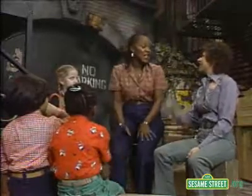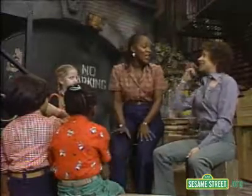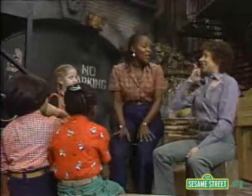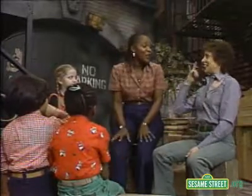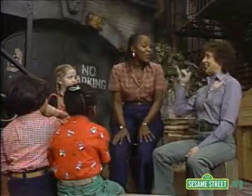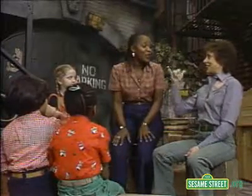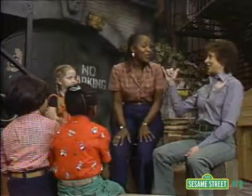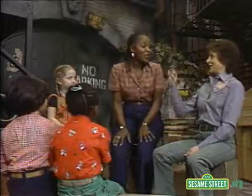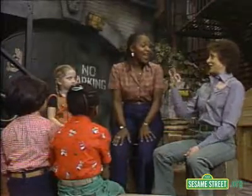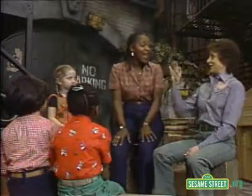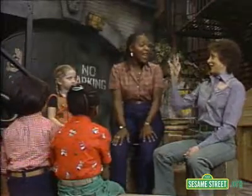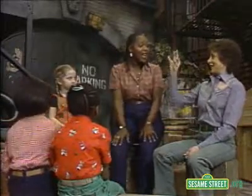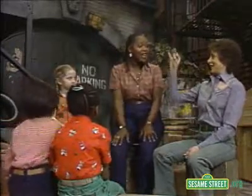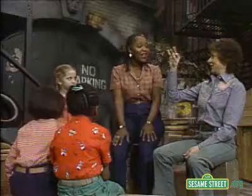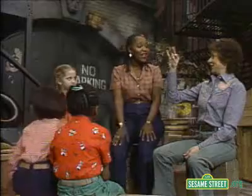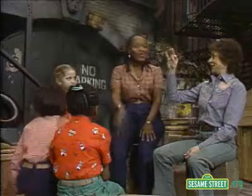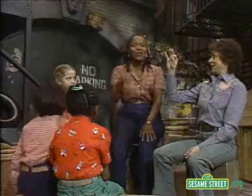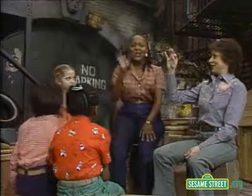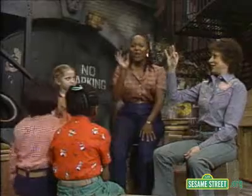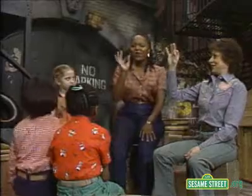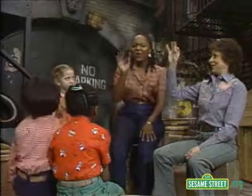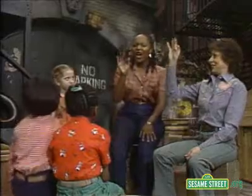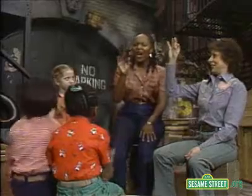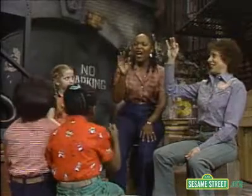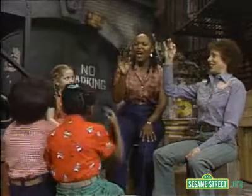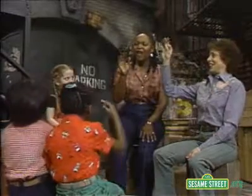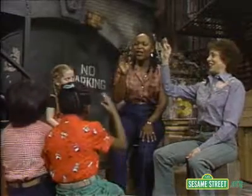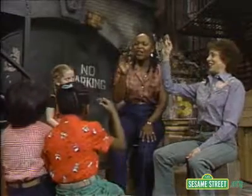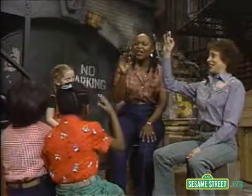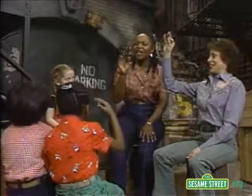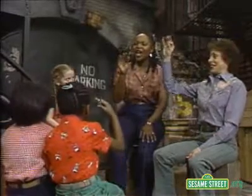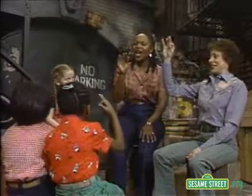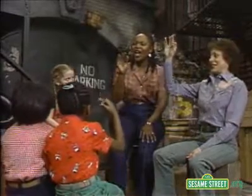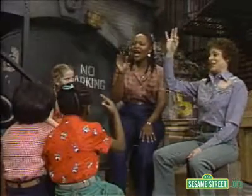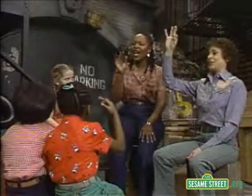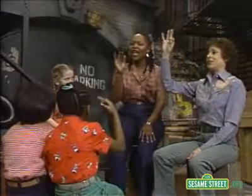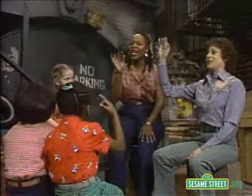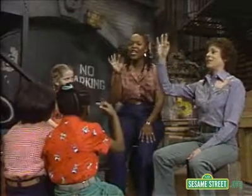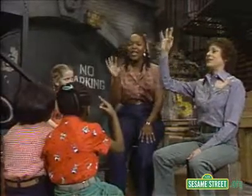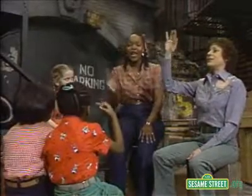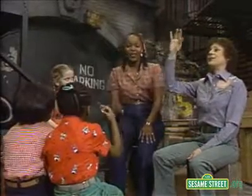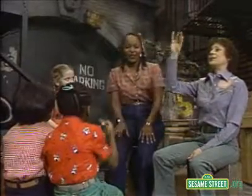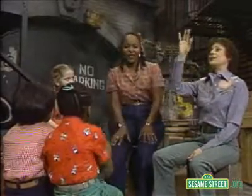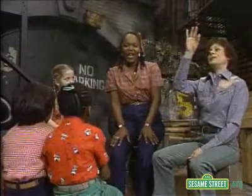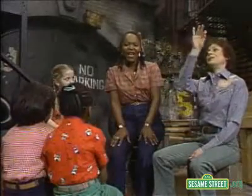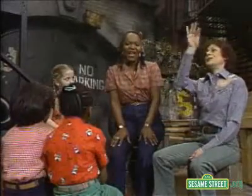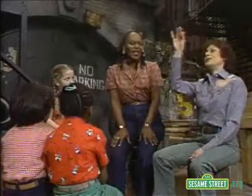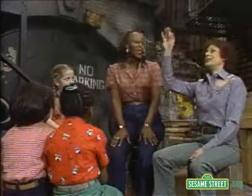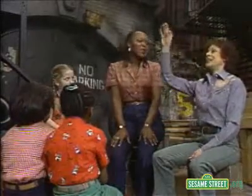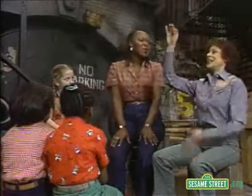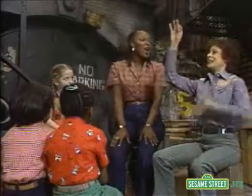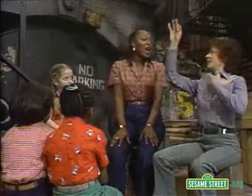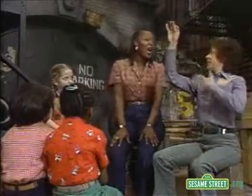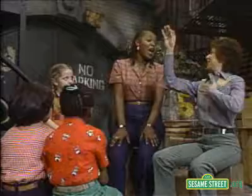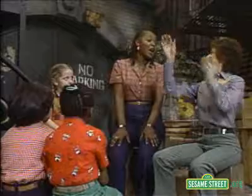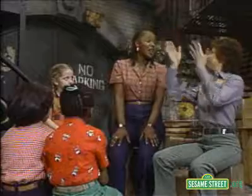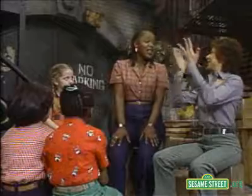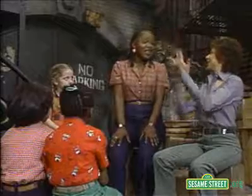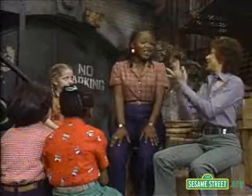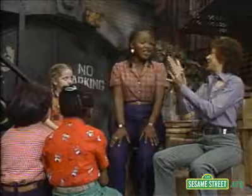Silver-tailed firefly flutters merrily